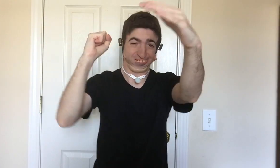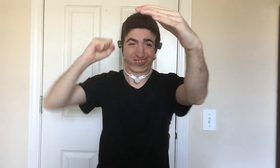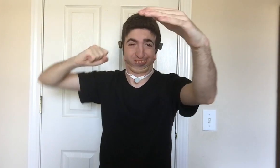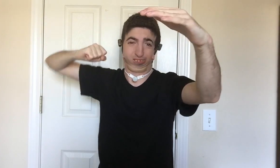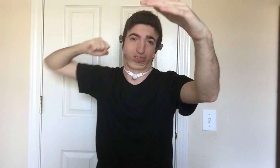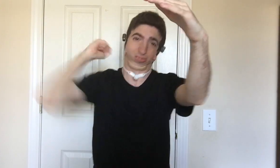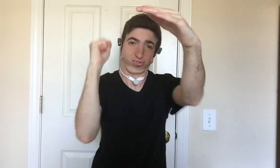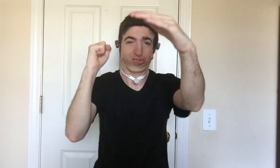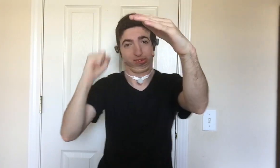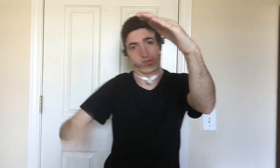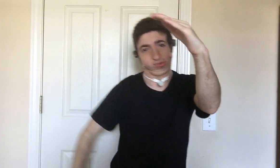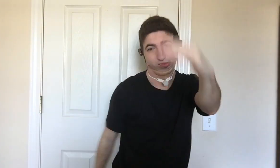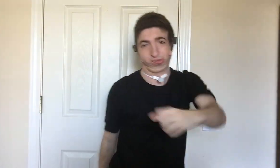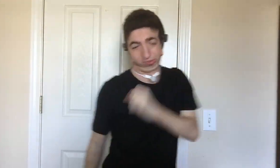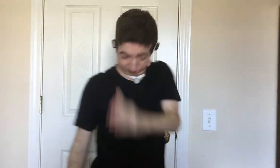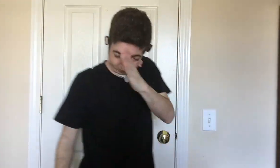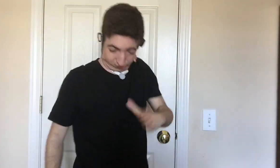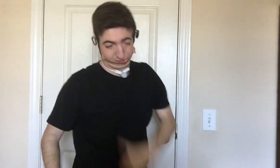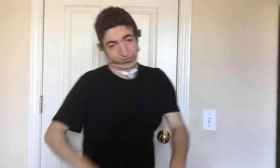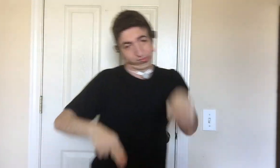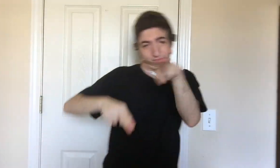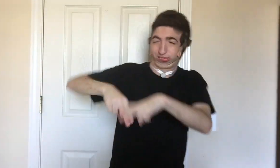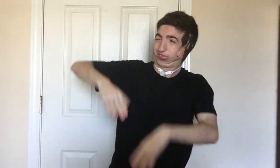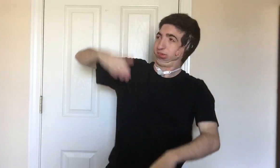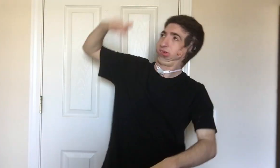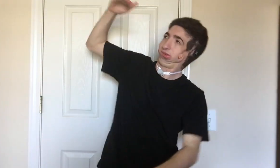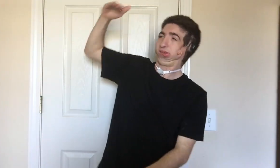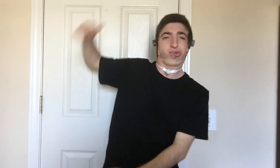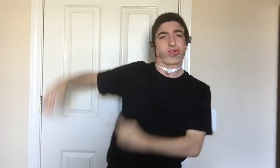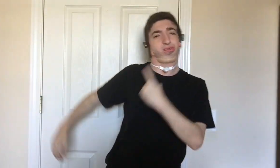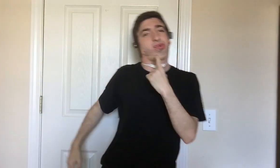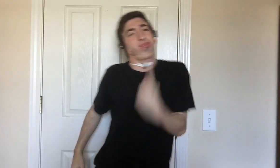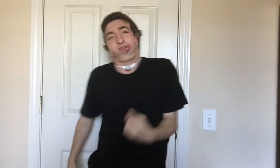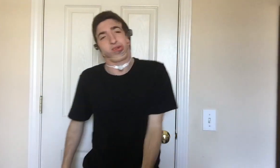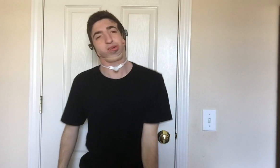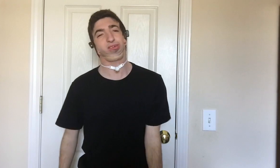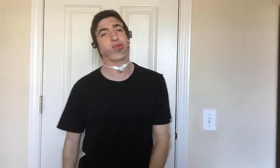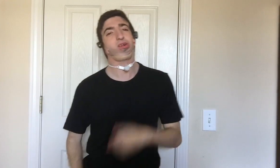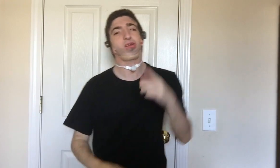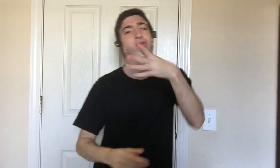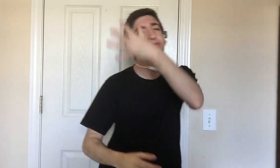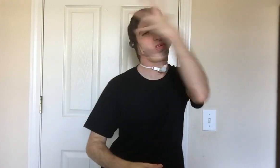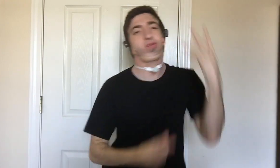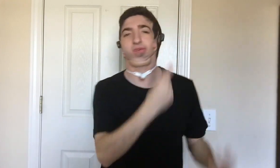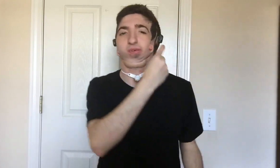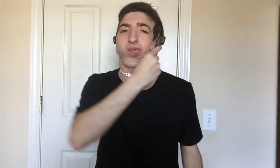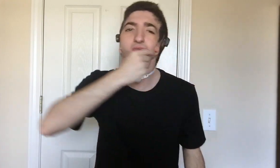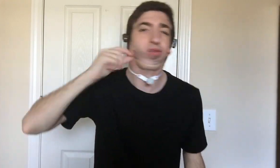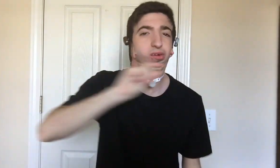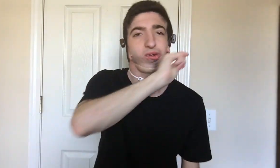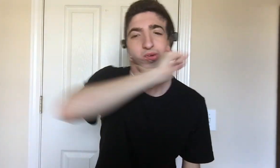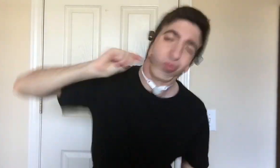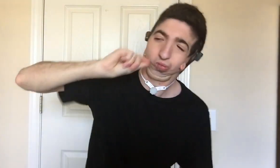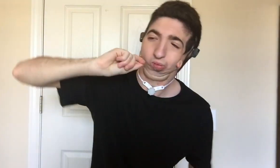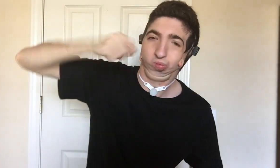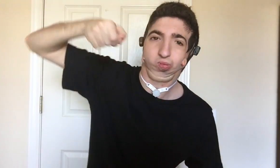And there's an old man sitting on the throne there Saying that I should probably keep my pretty mouth shut And